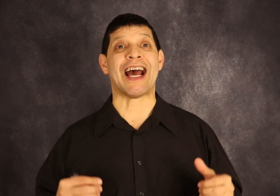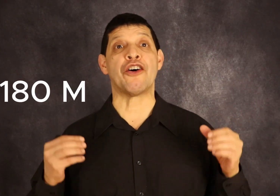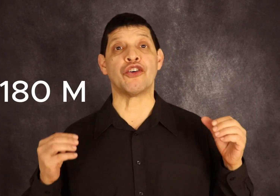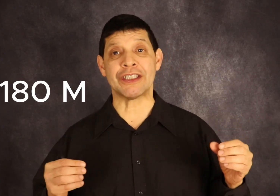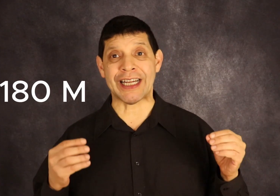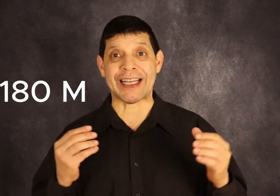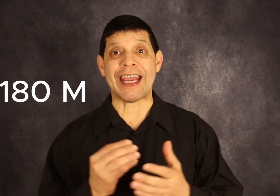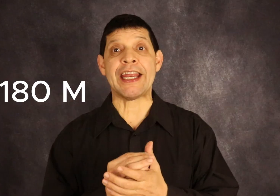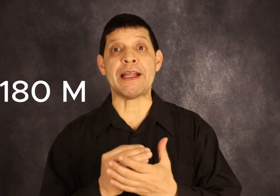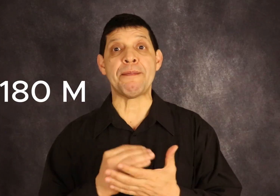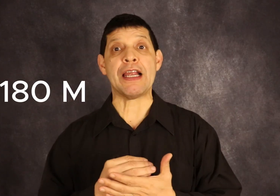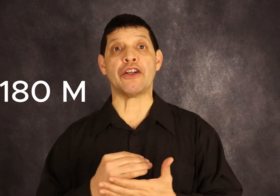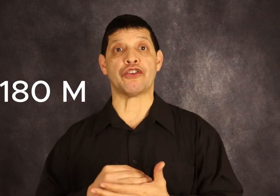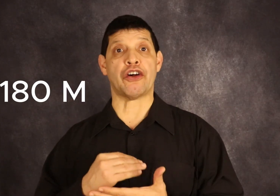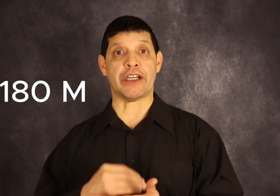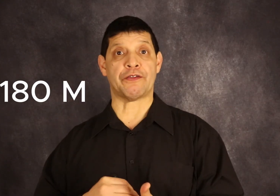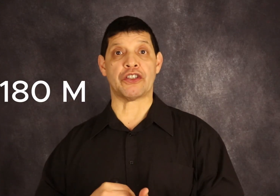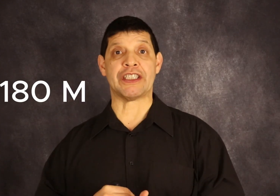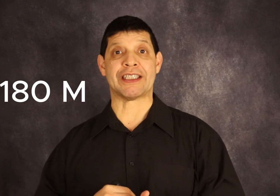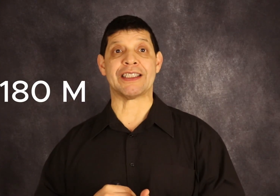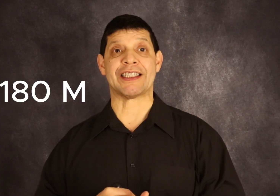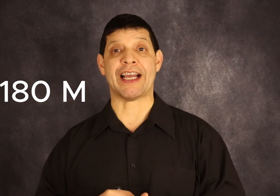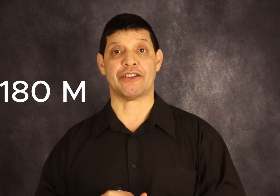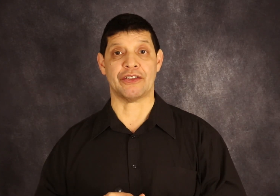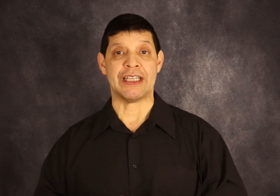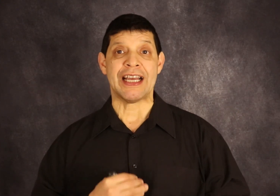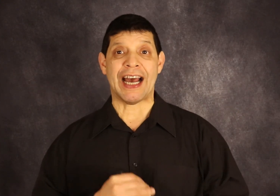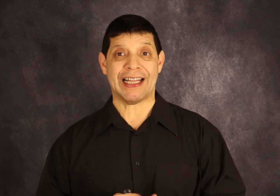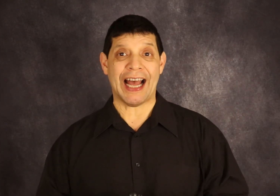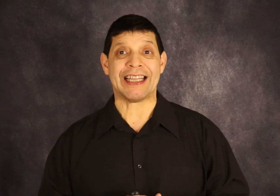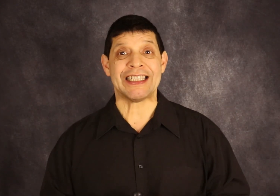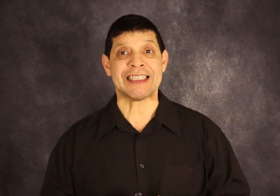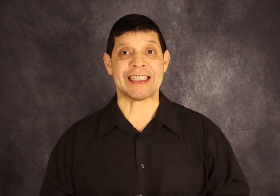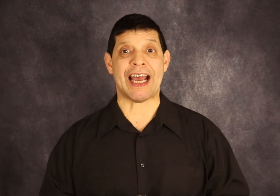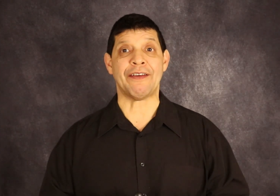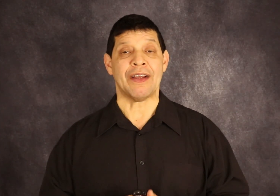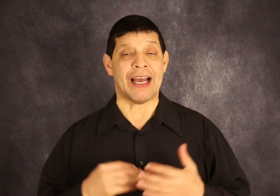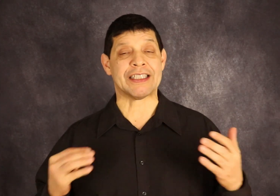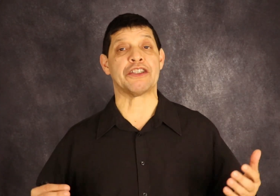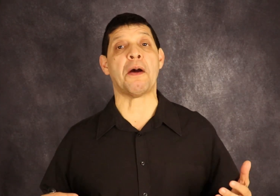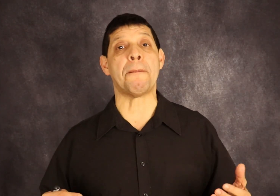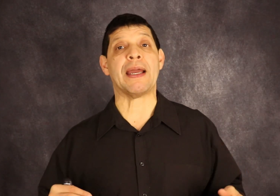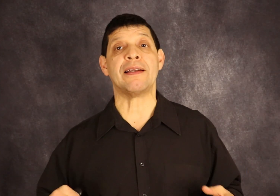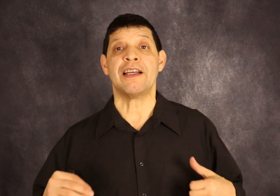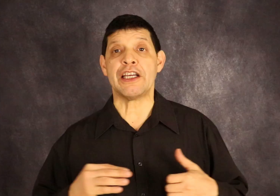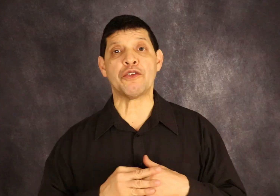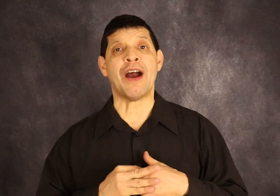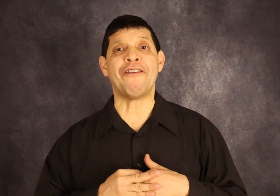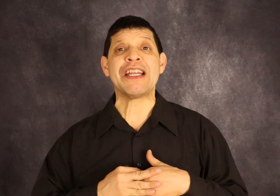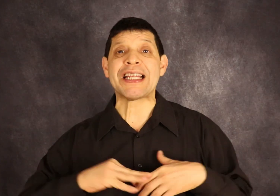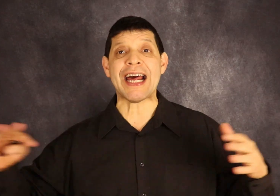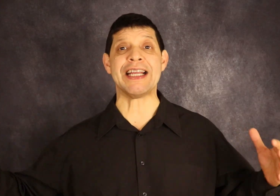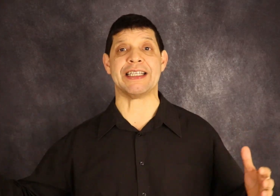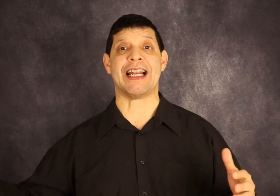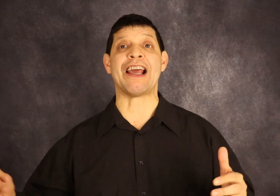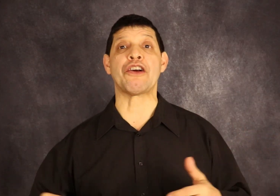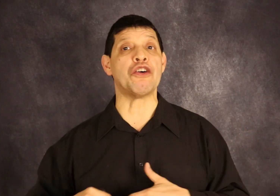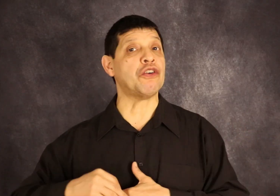$180 million for this transaction. At this time, as a young man, he could have retired and go